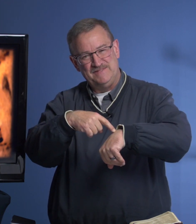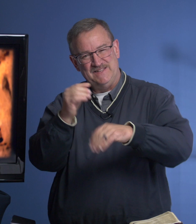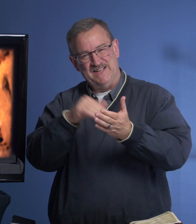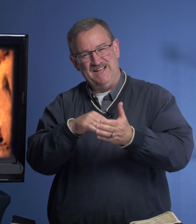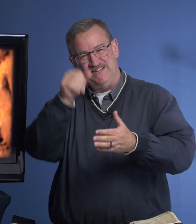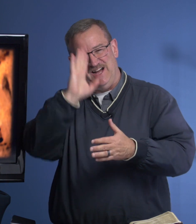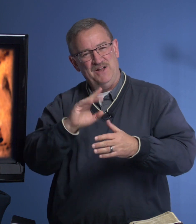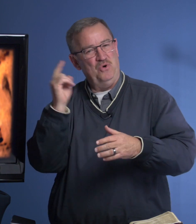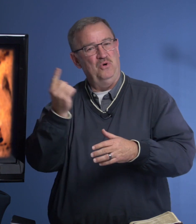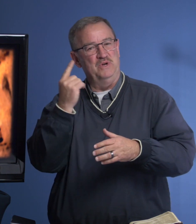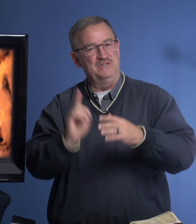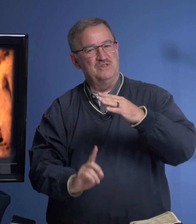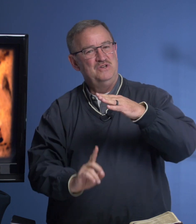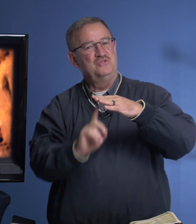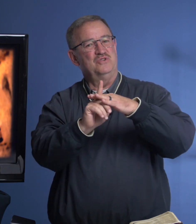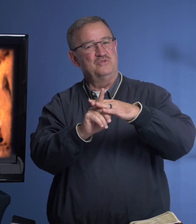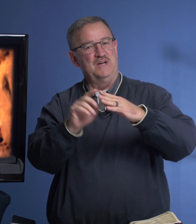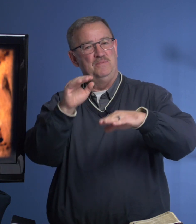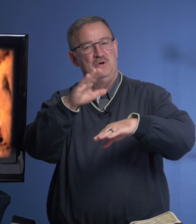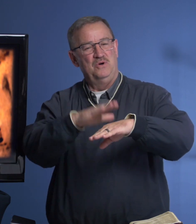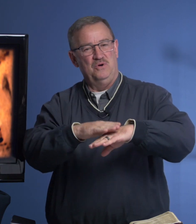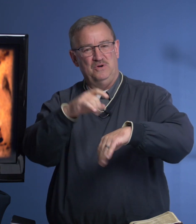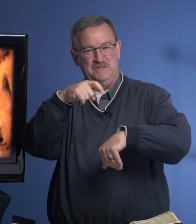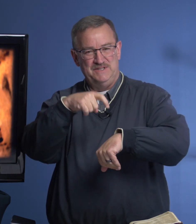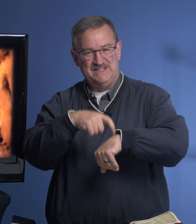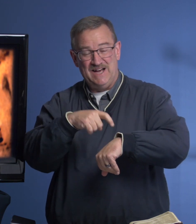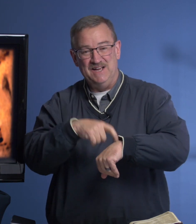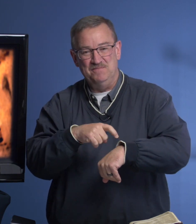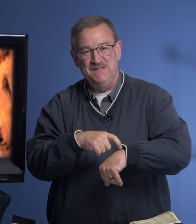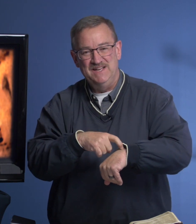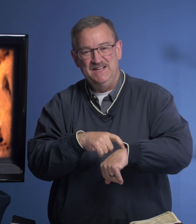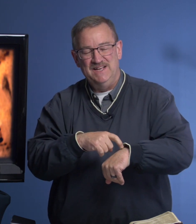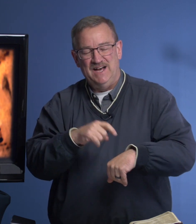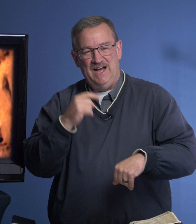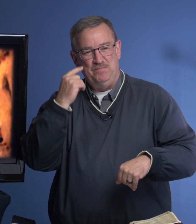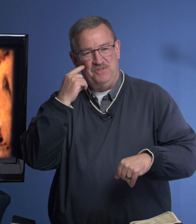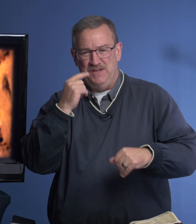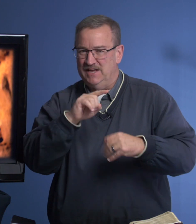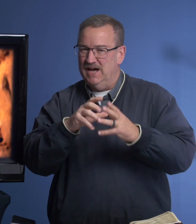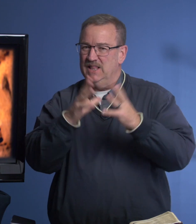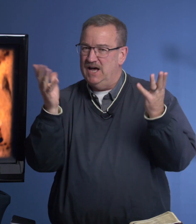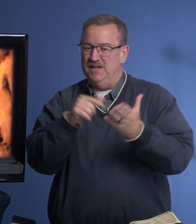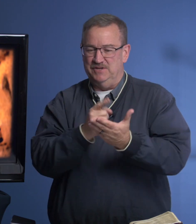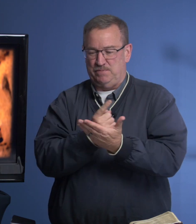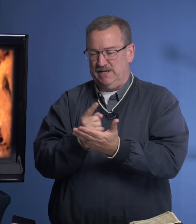Again, God always shows up on time. I've been thinking a lot this past